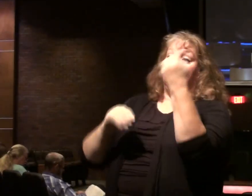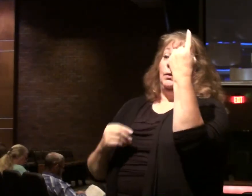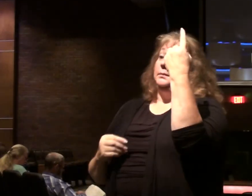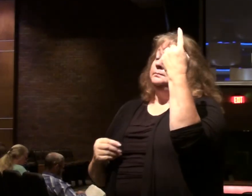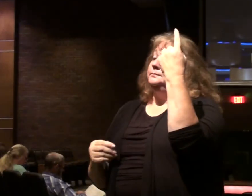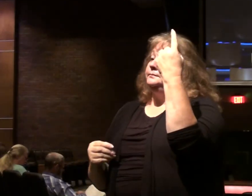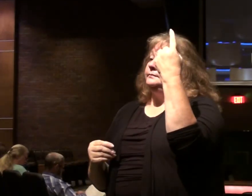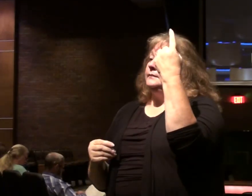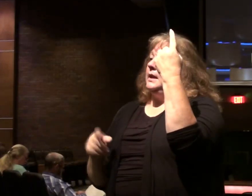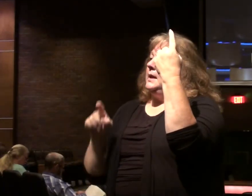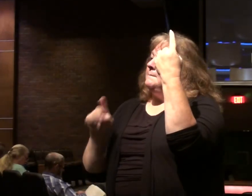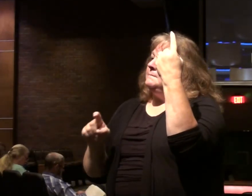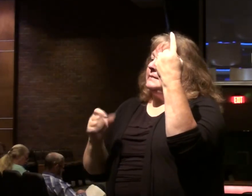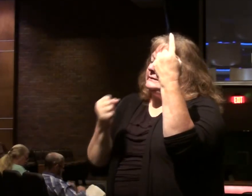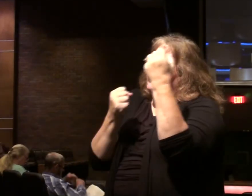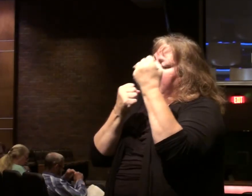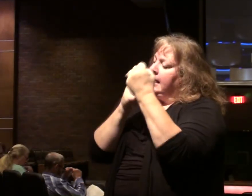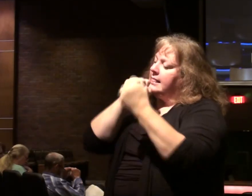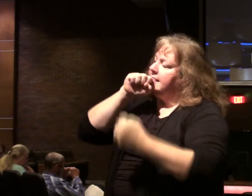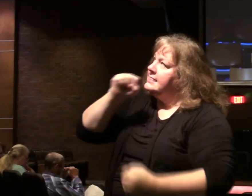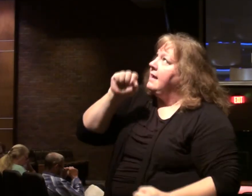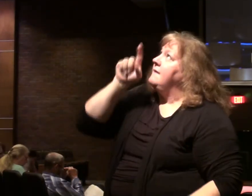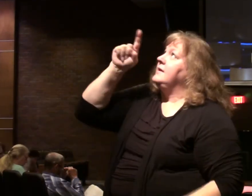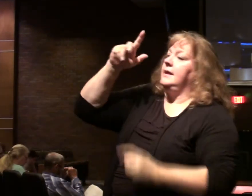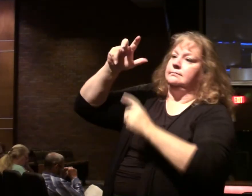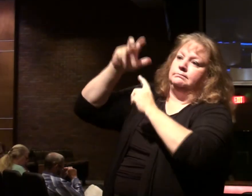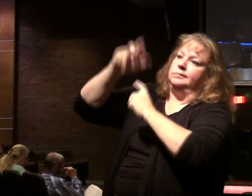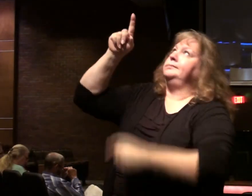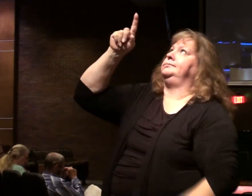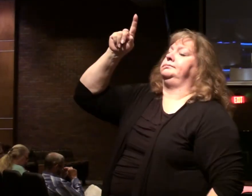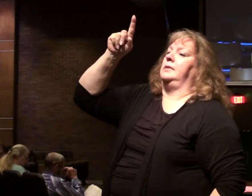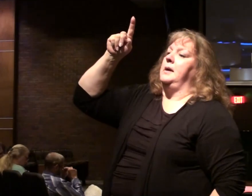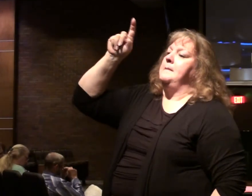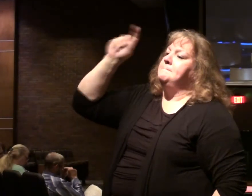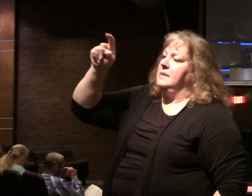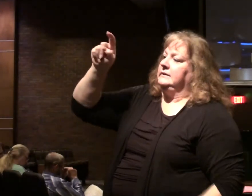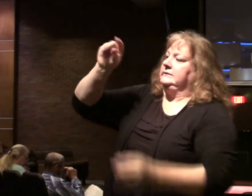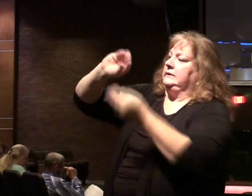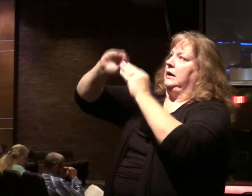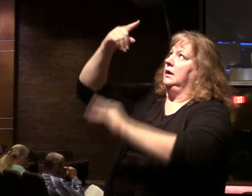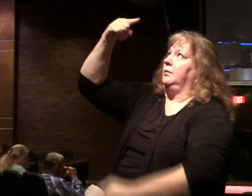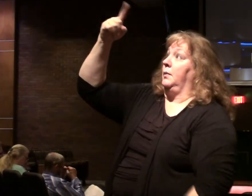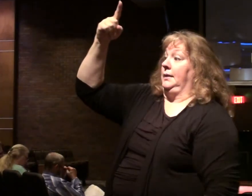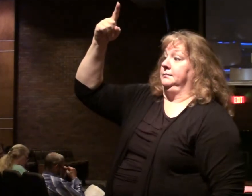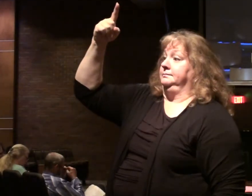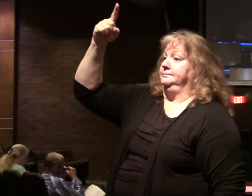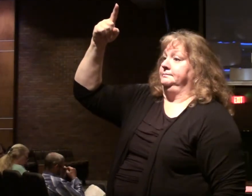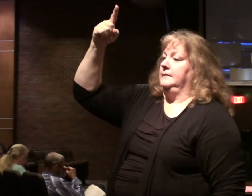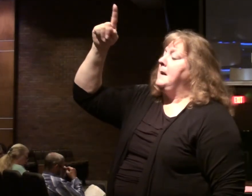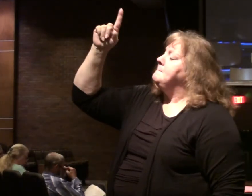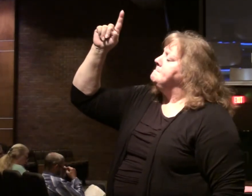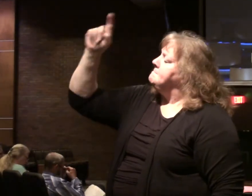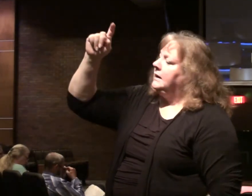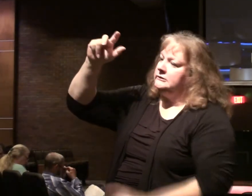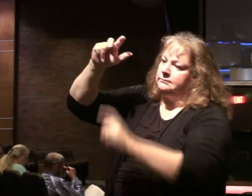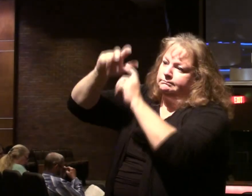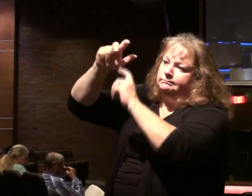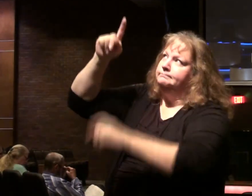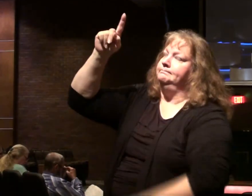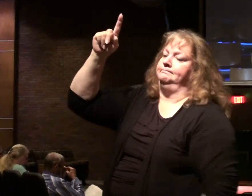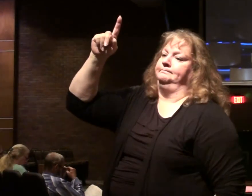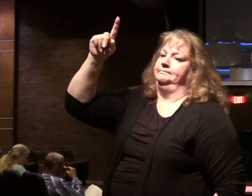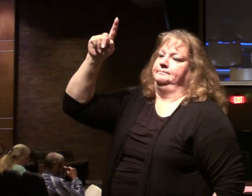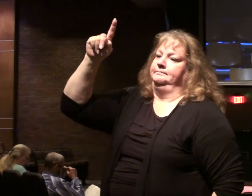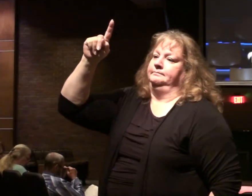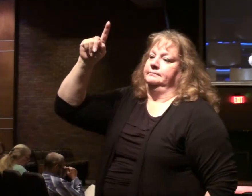we must love Jesus Christ most. He must be number one. He must be number one.